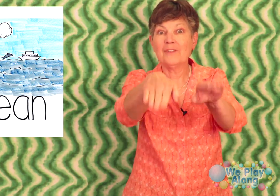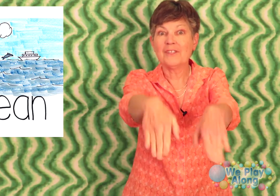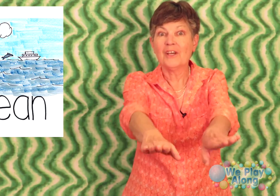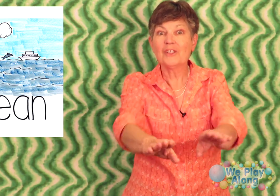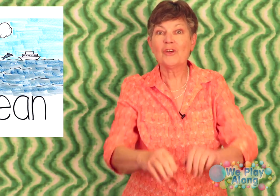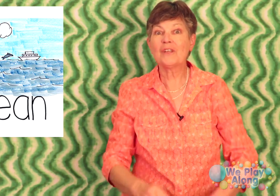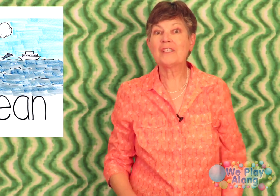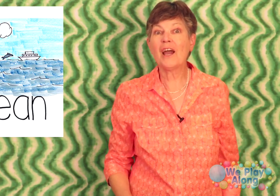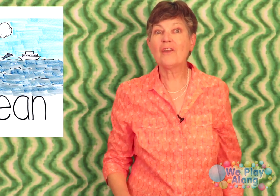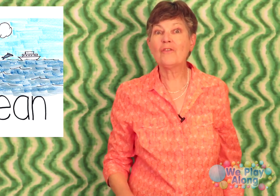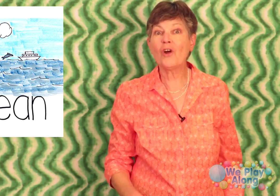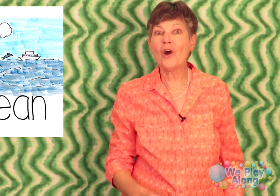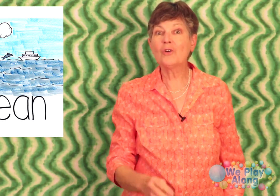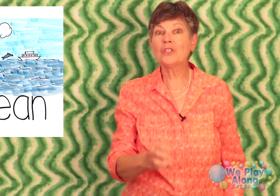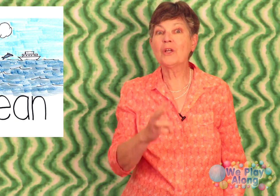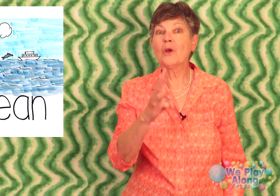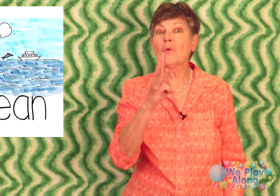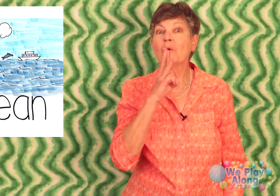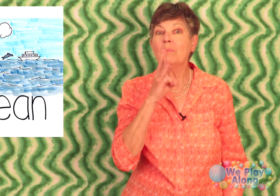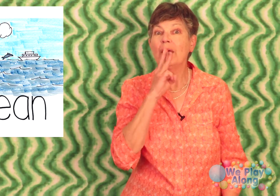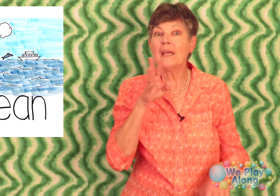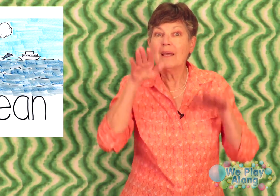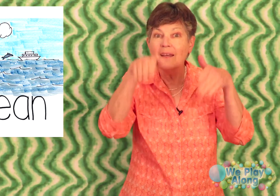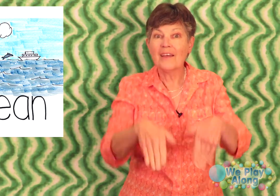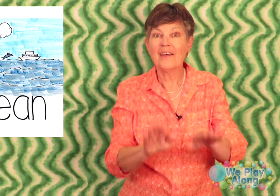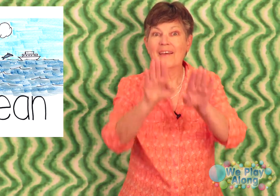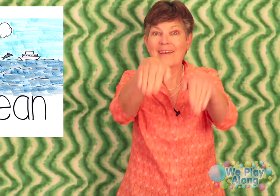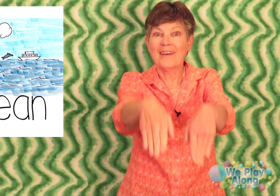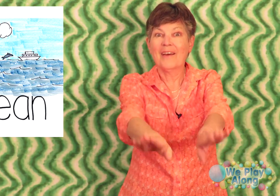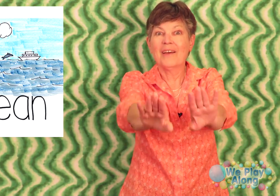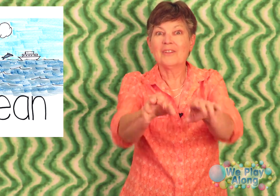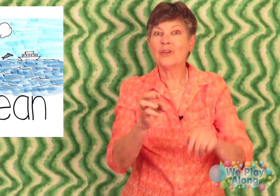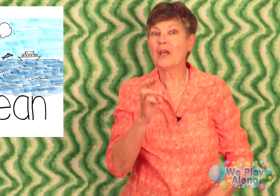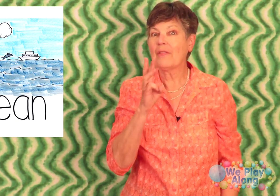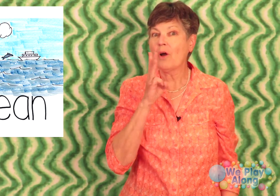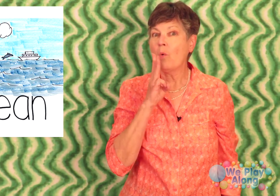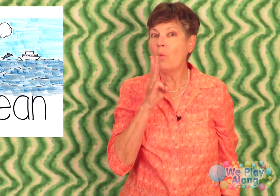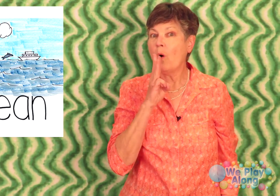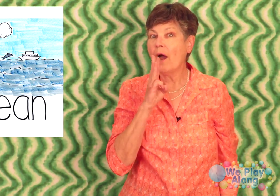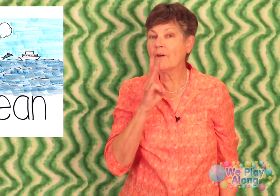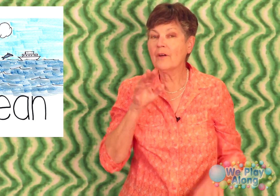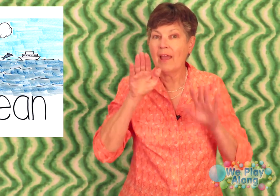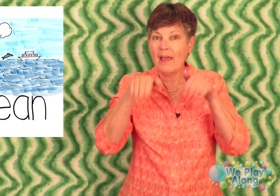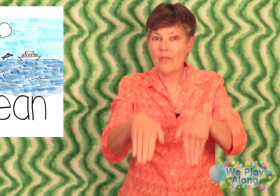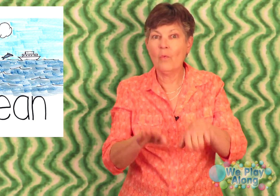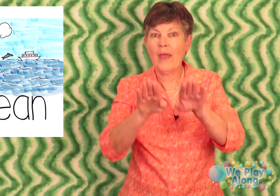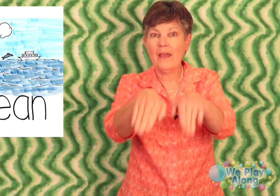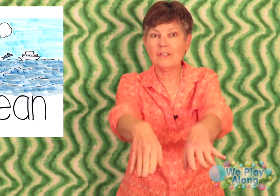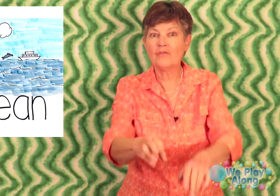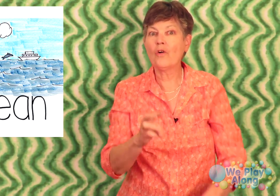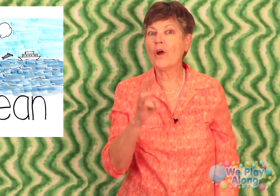so the sign for ocean would be so you got the water and the waves for